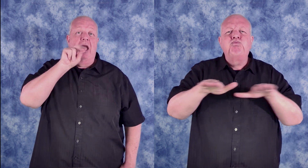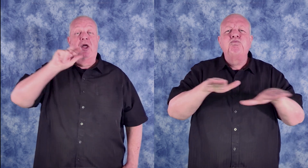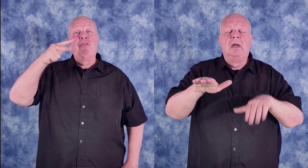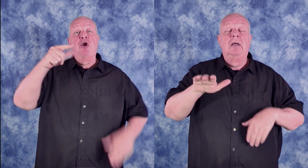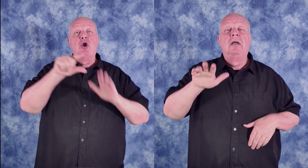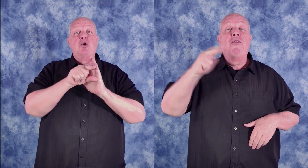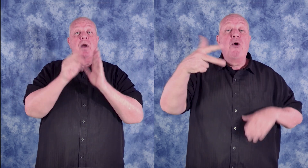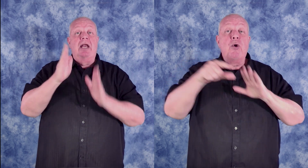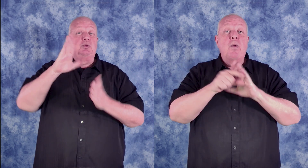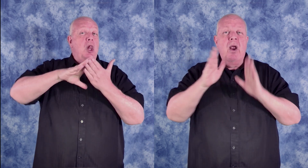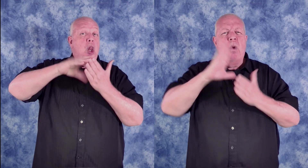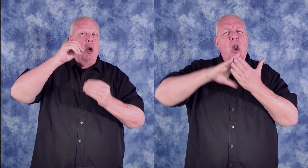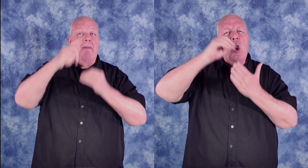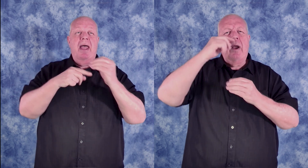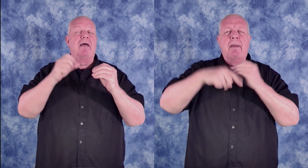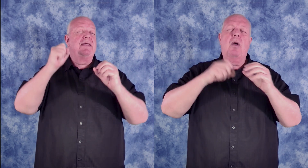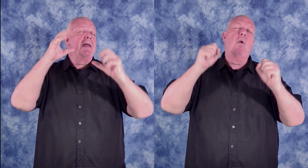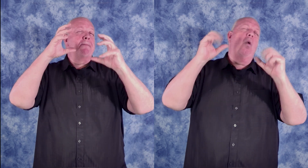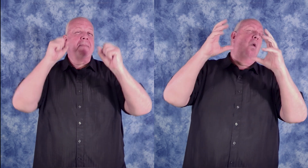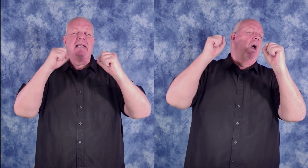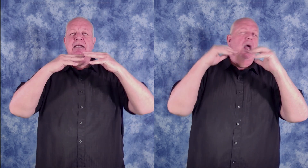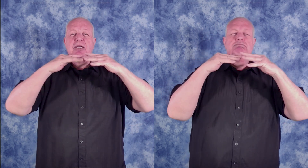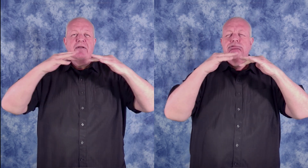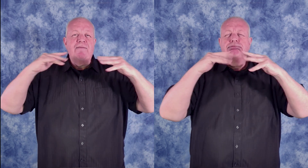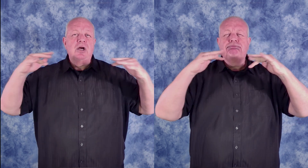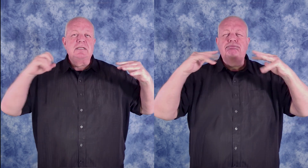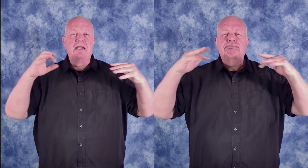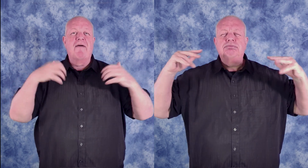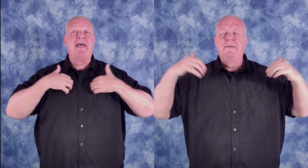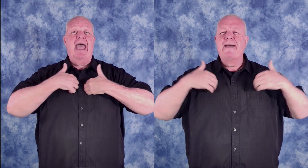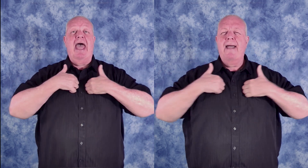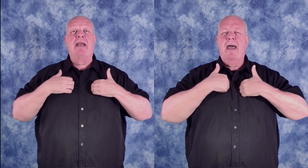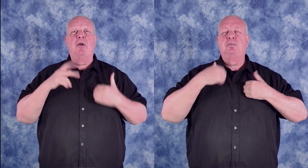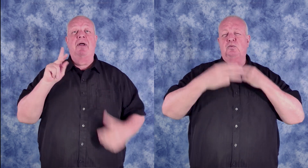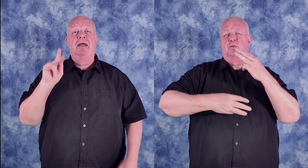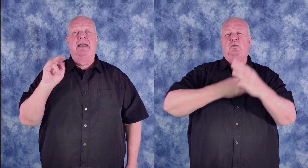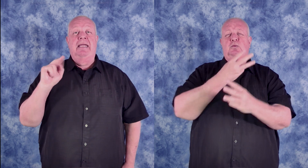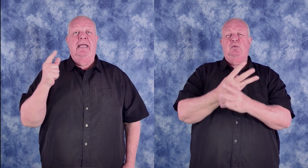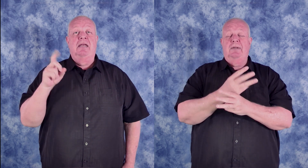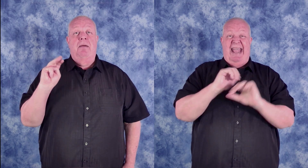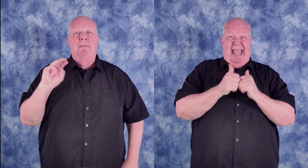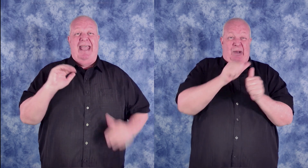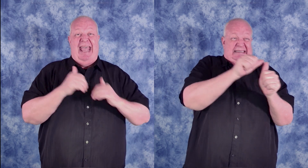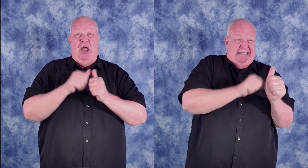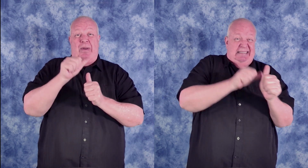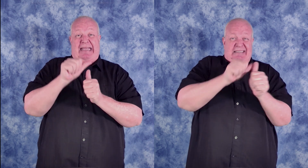third graders will learn about the amazing diversity of the animal kingdom and how each